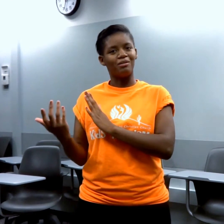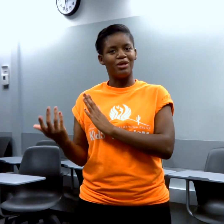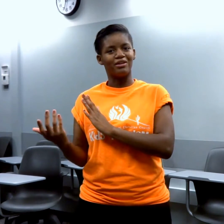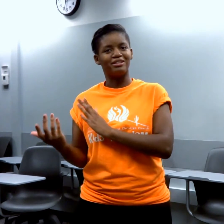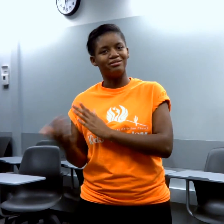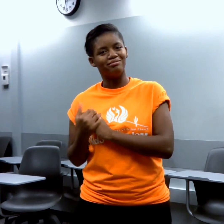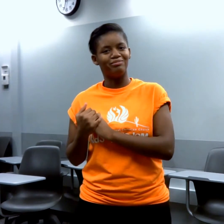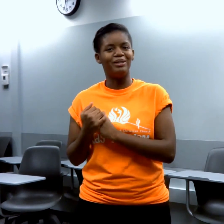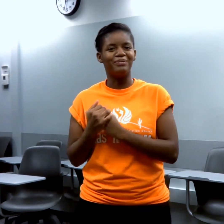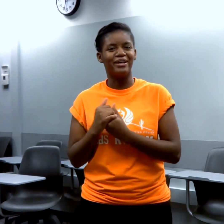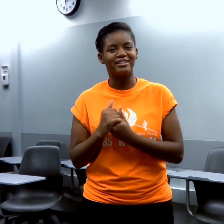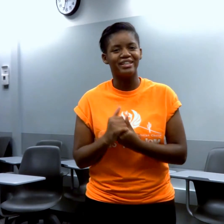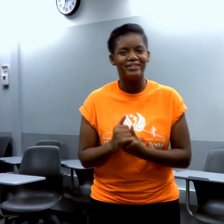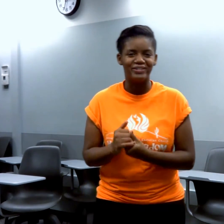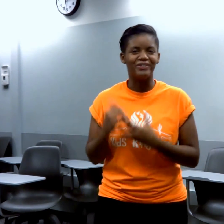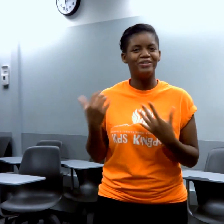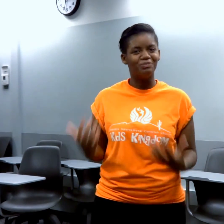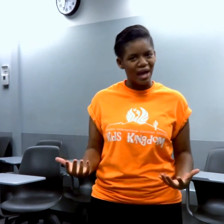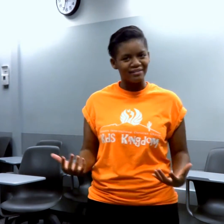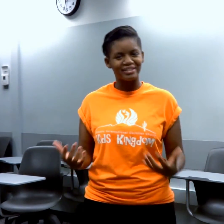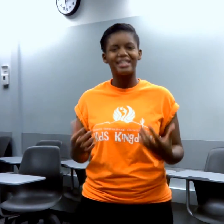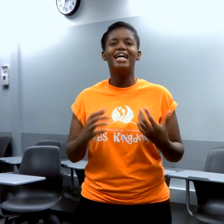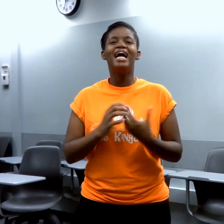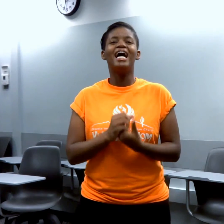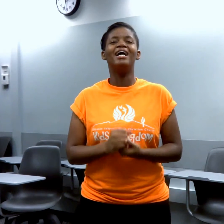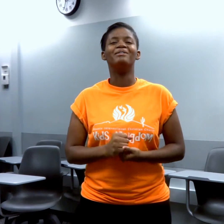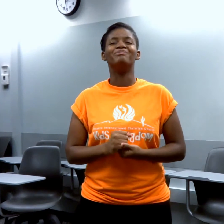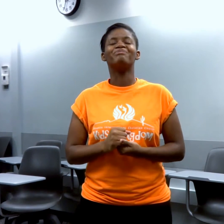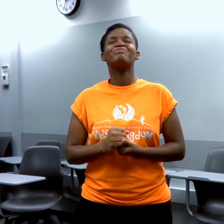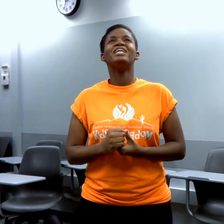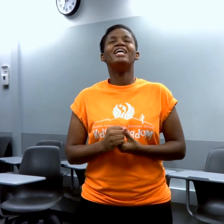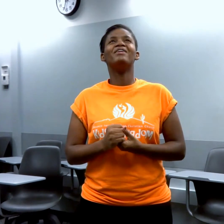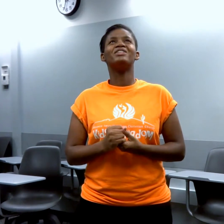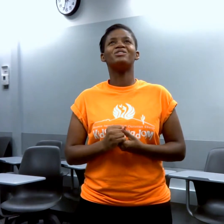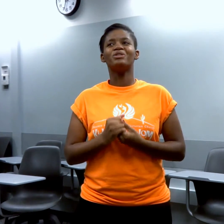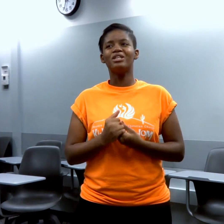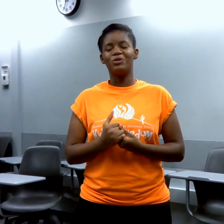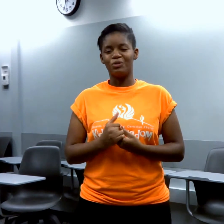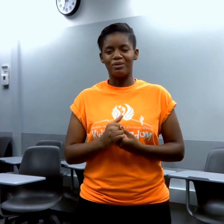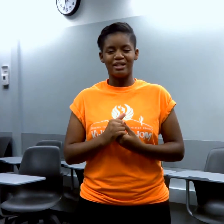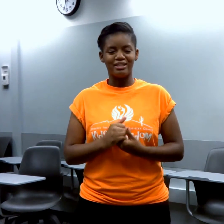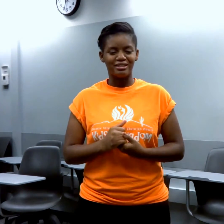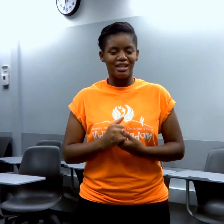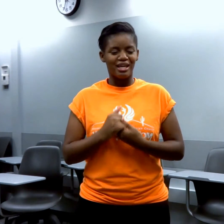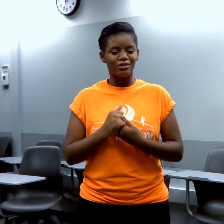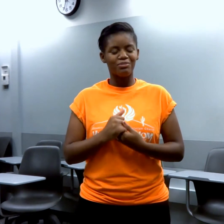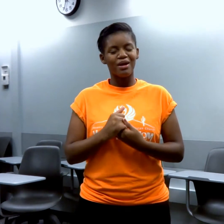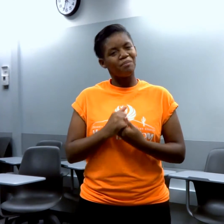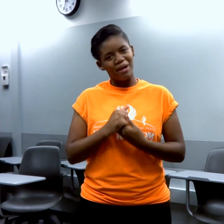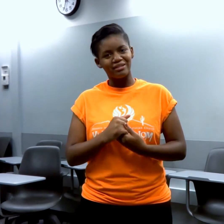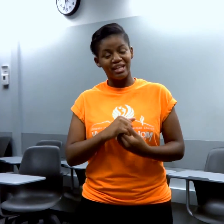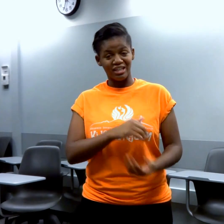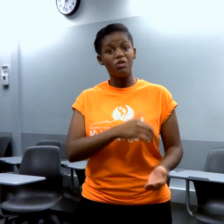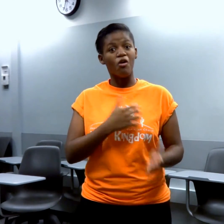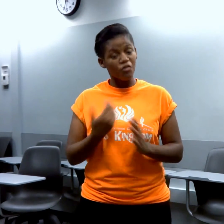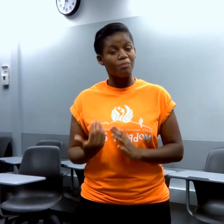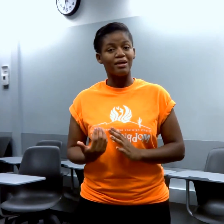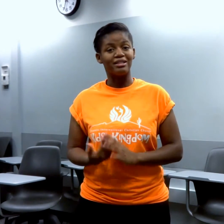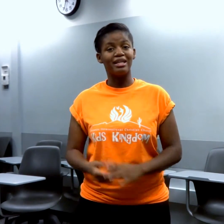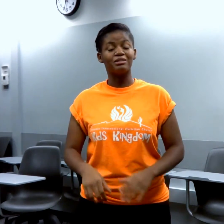-American people out there who don't use pounds. Which is really cool, because it was about a pound a day, a little over a pound a day, because